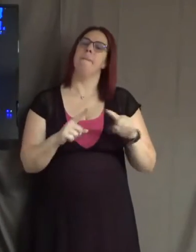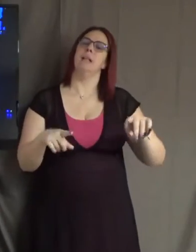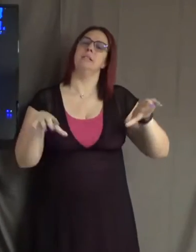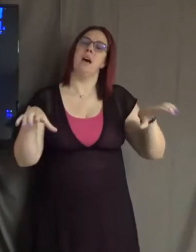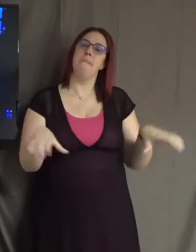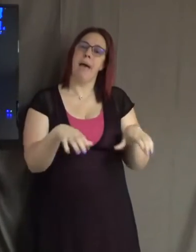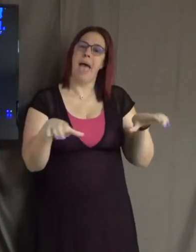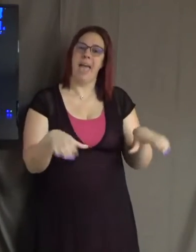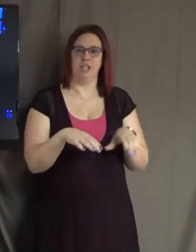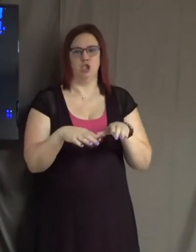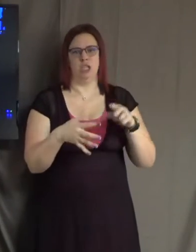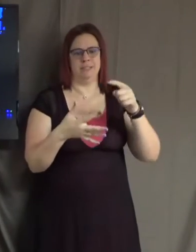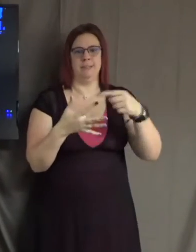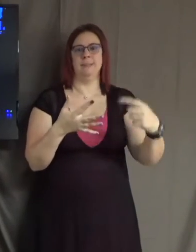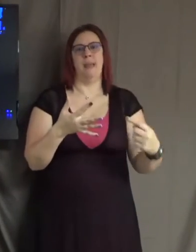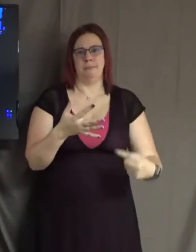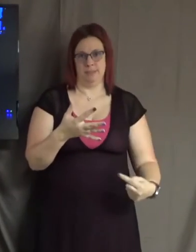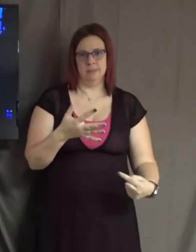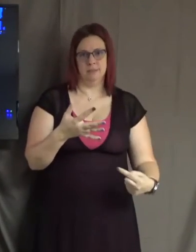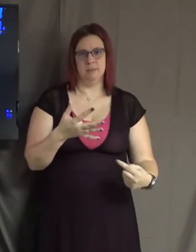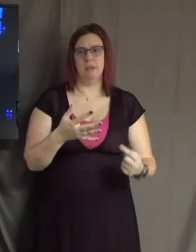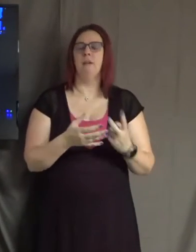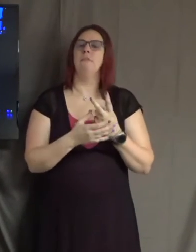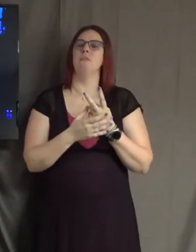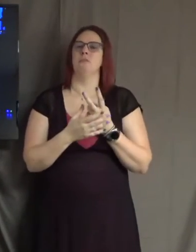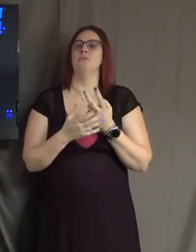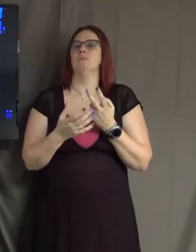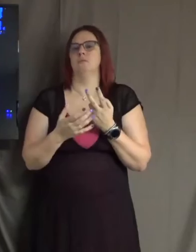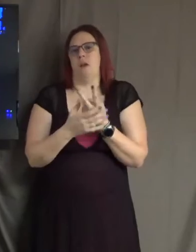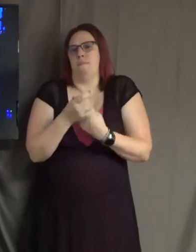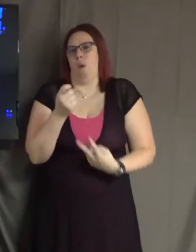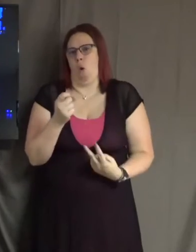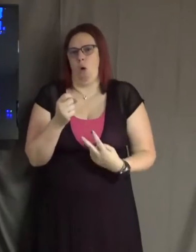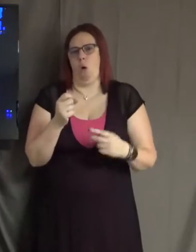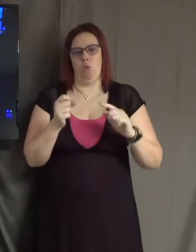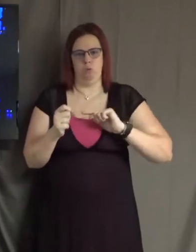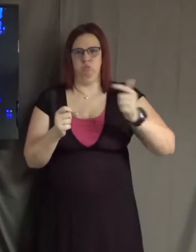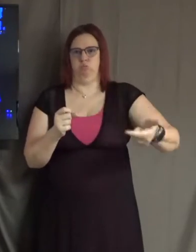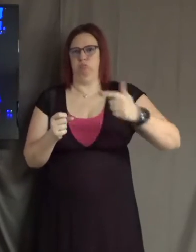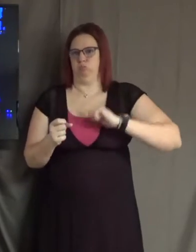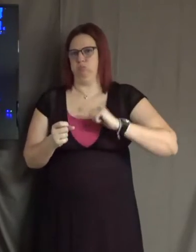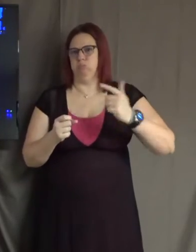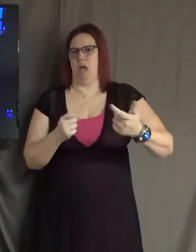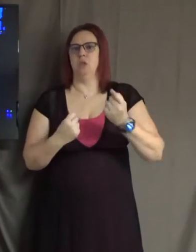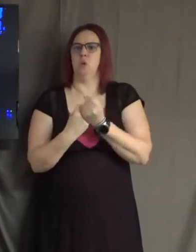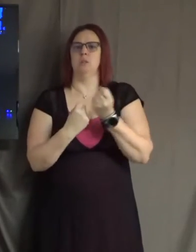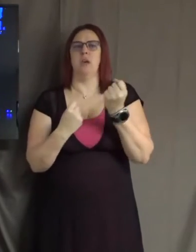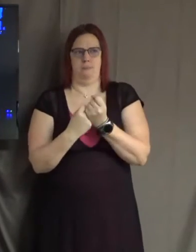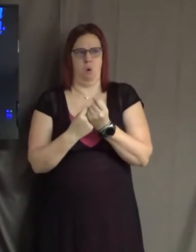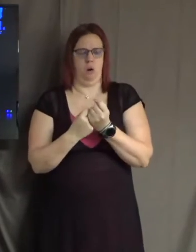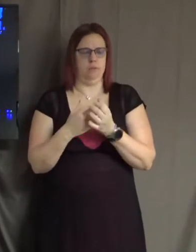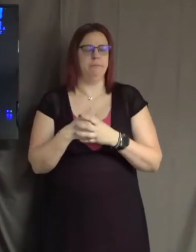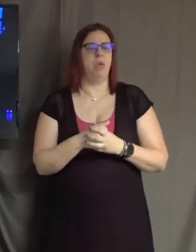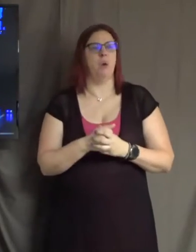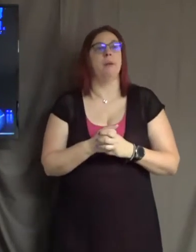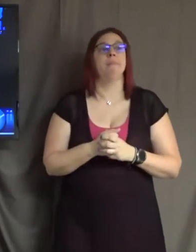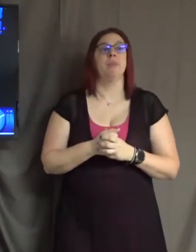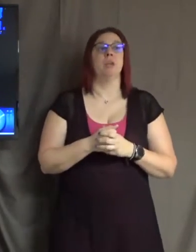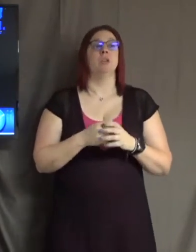in both of these arenas to support us on our path. So let's start with when we are tempted to be